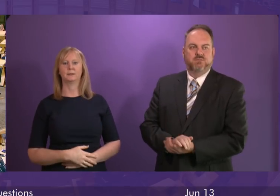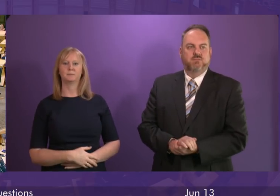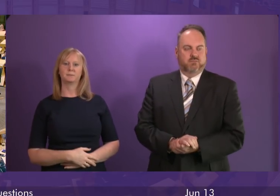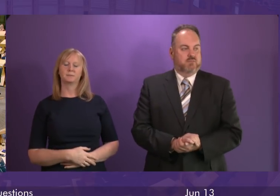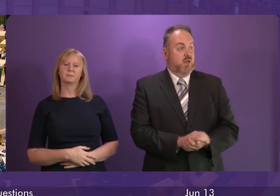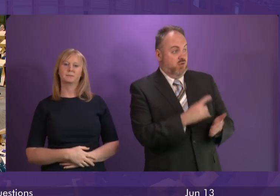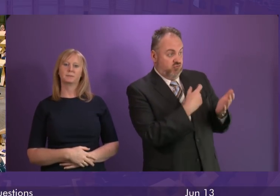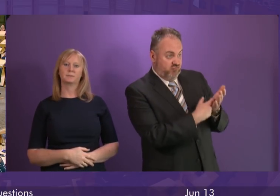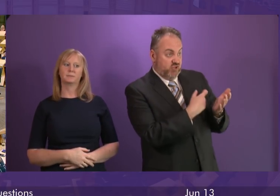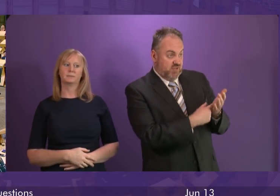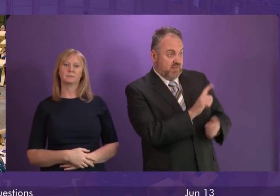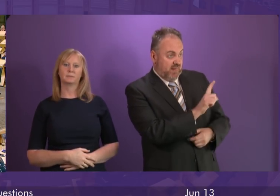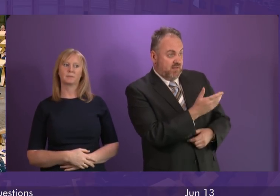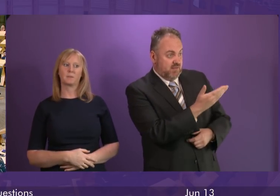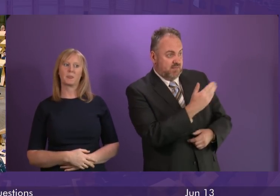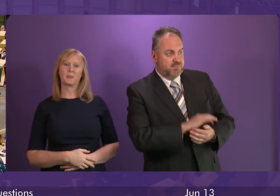Richard Leonard. President.